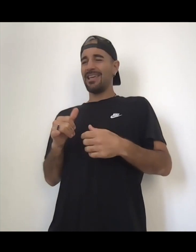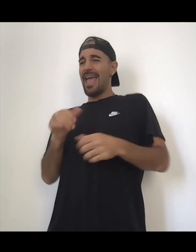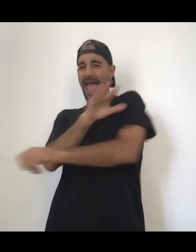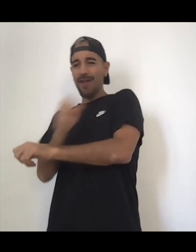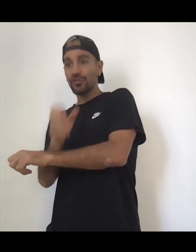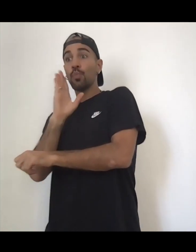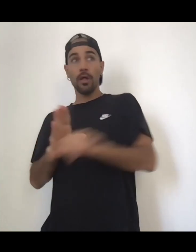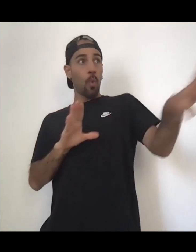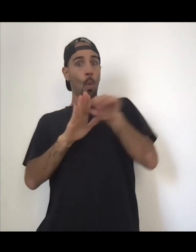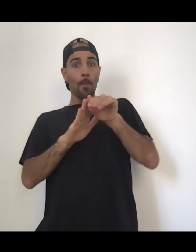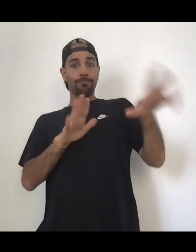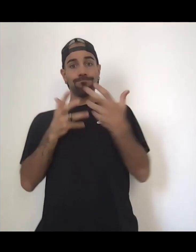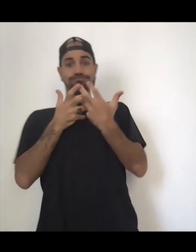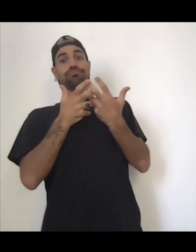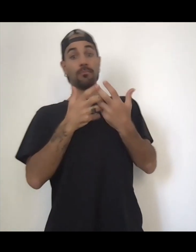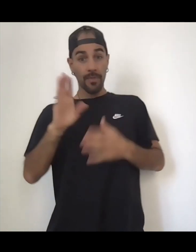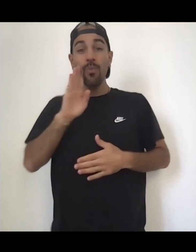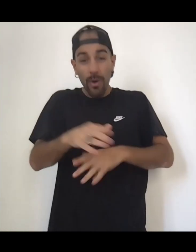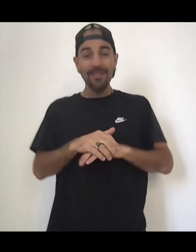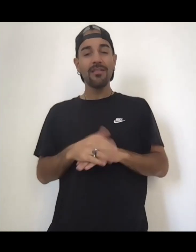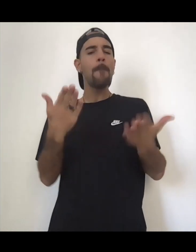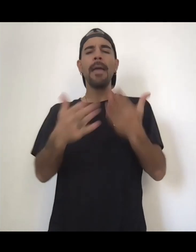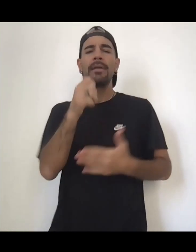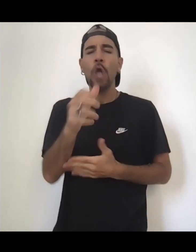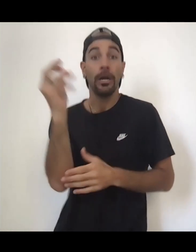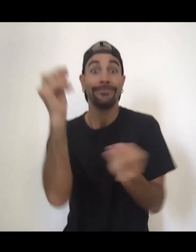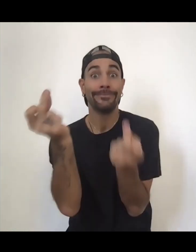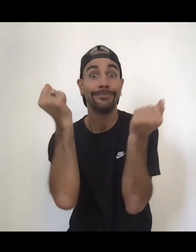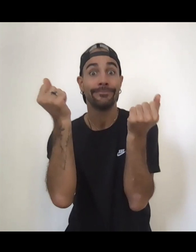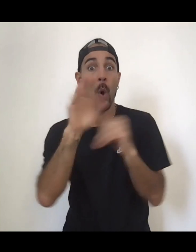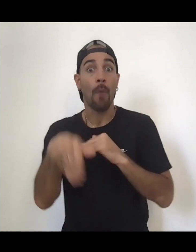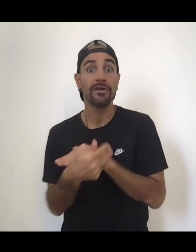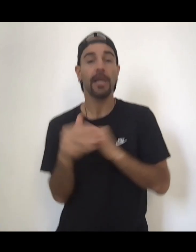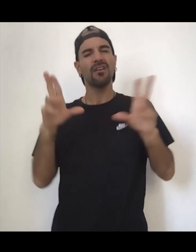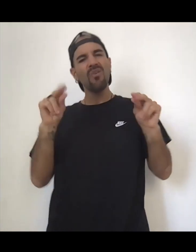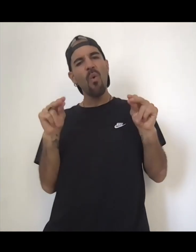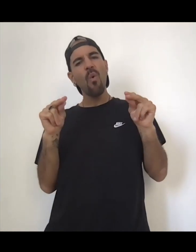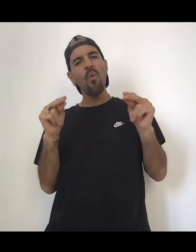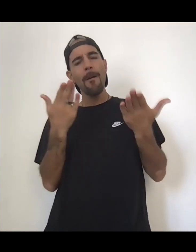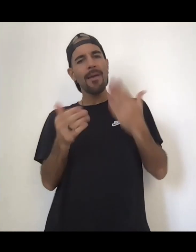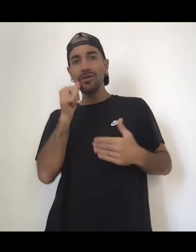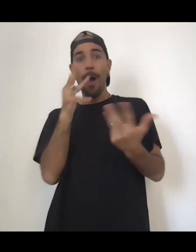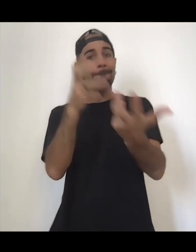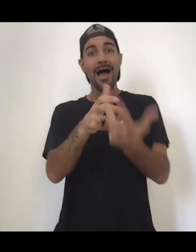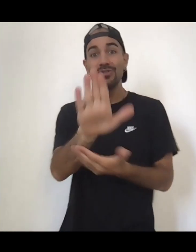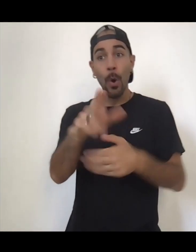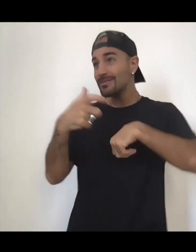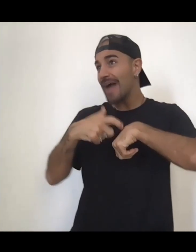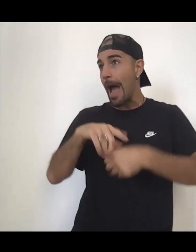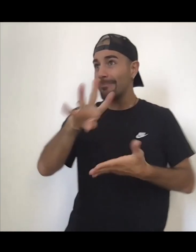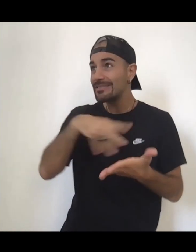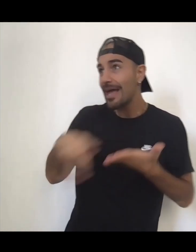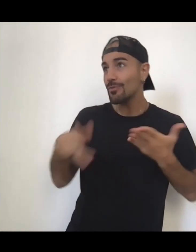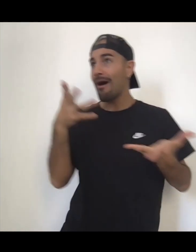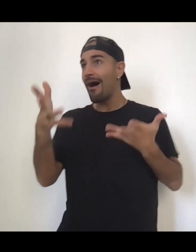when you thought but like it'll show up eventually it'll carry the same vibration that makes you feel the sense